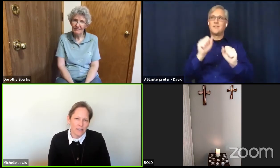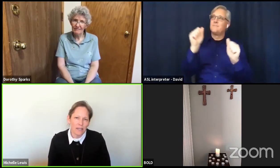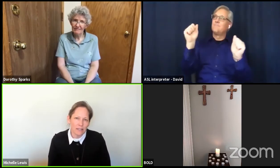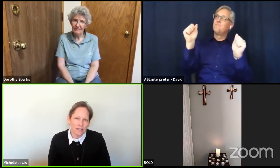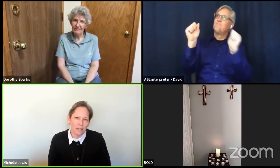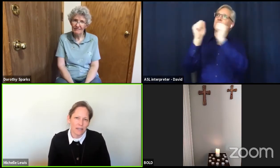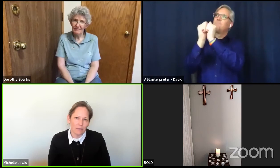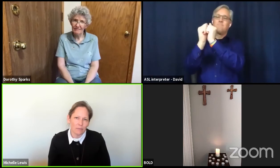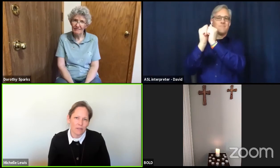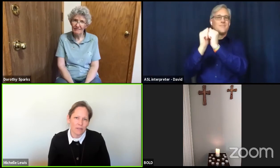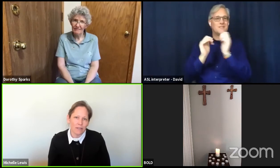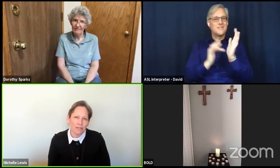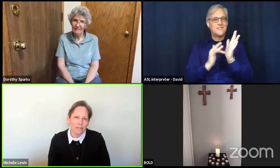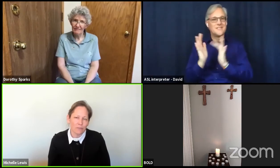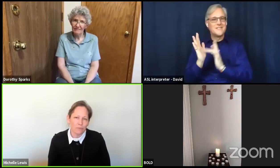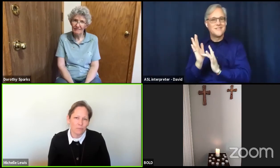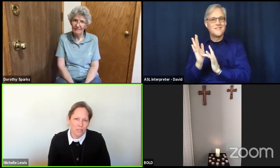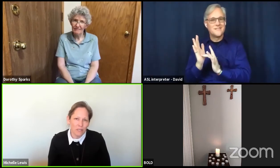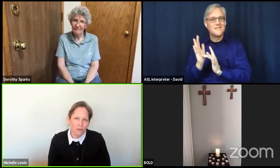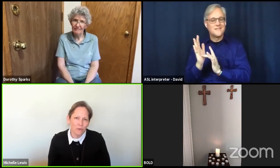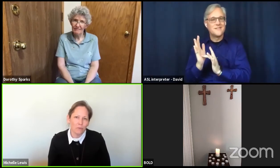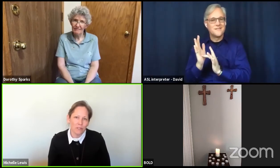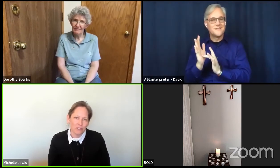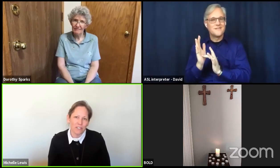time to be with jesus